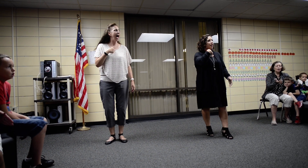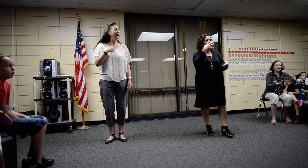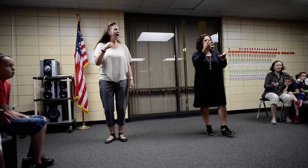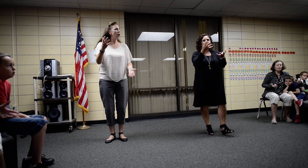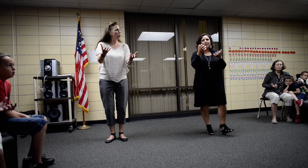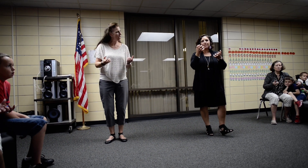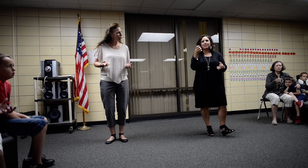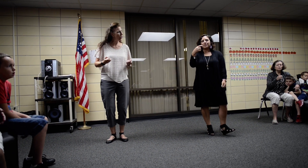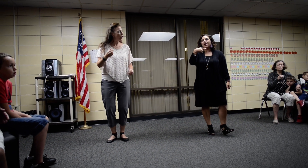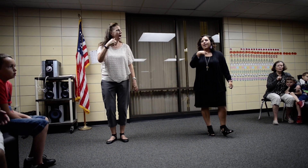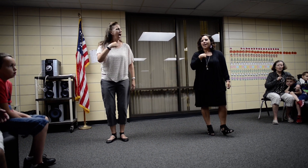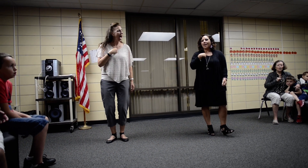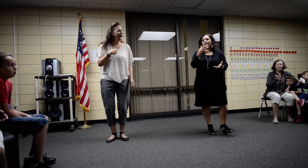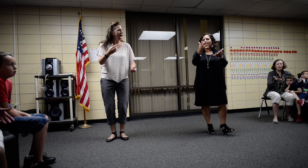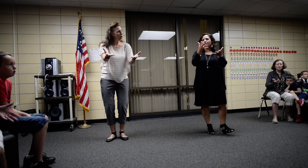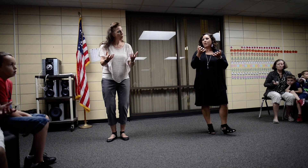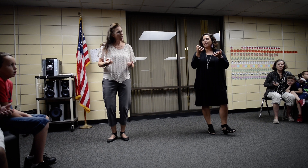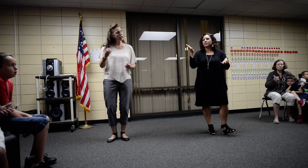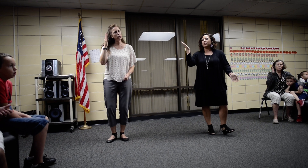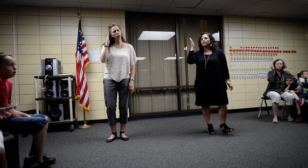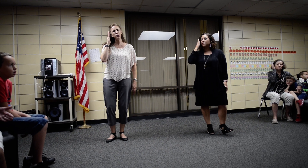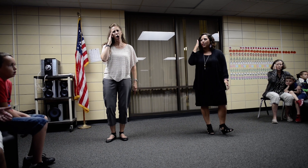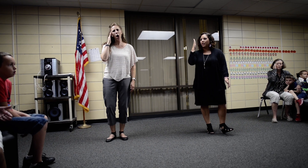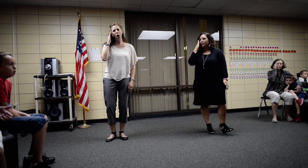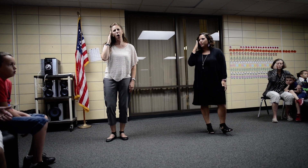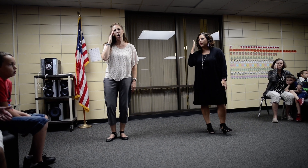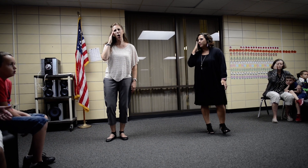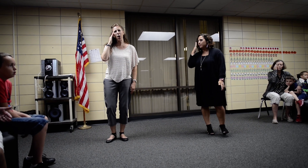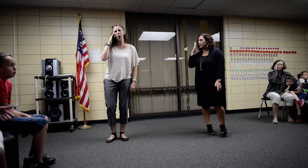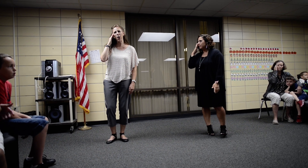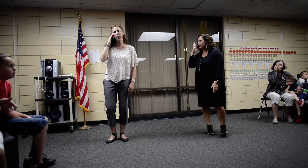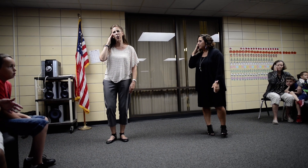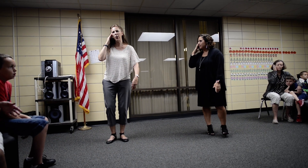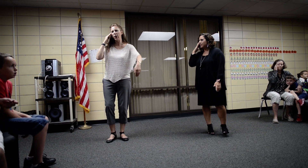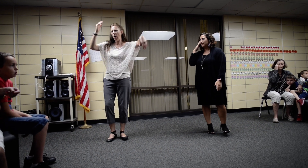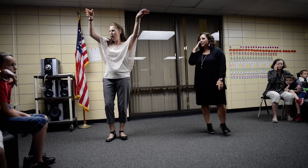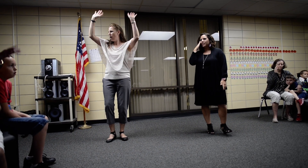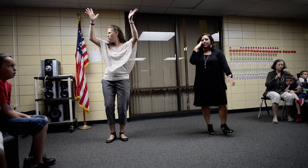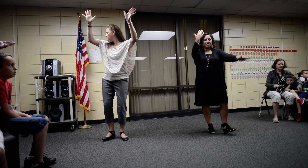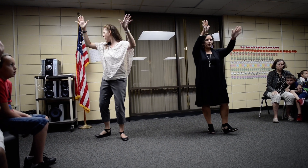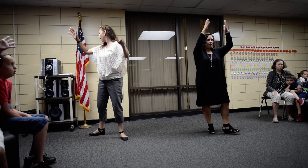I want to know Baby, it was on the bed You're so cute!